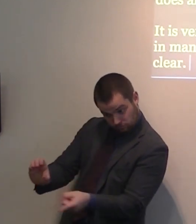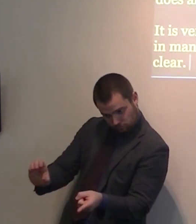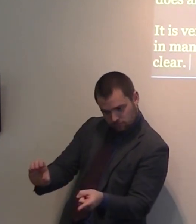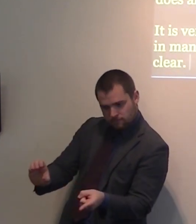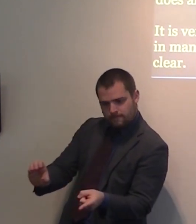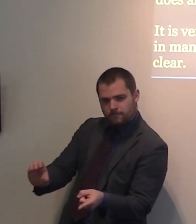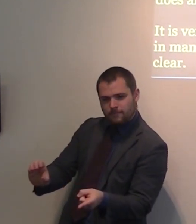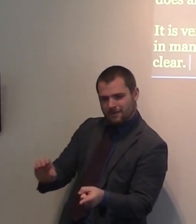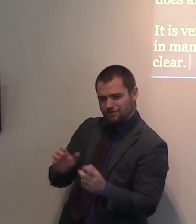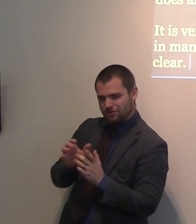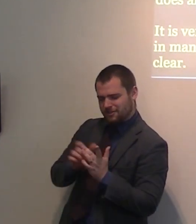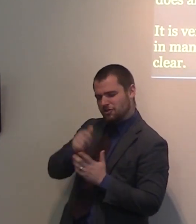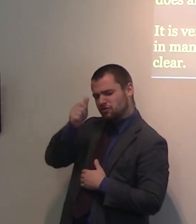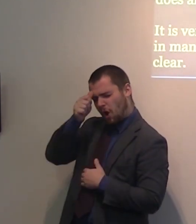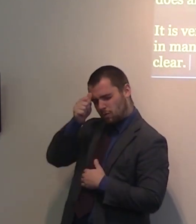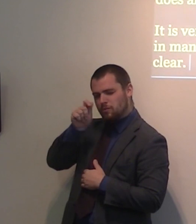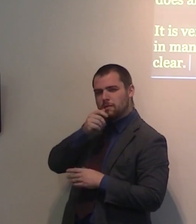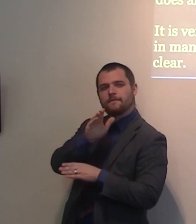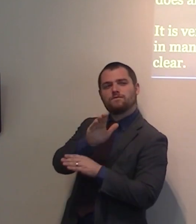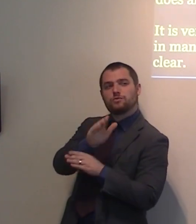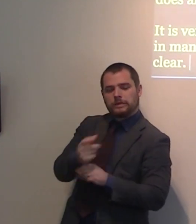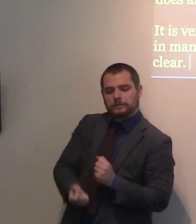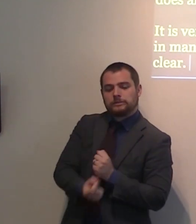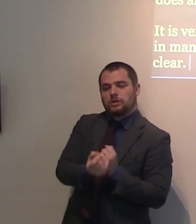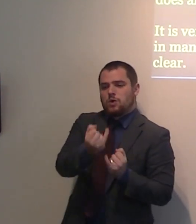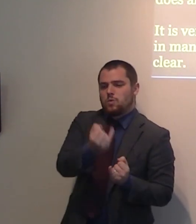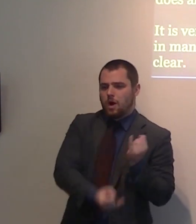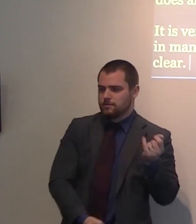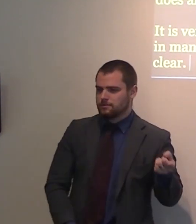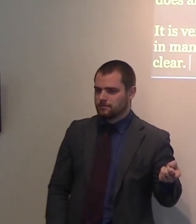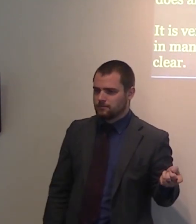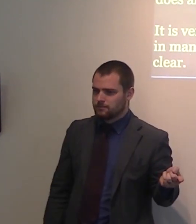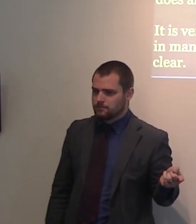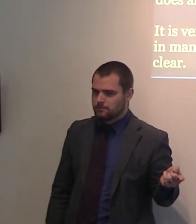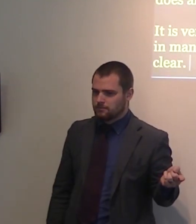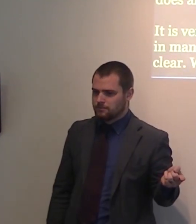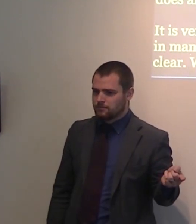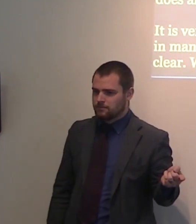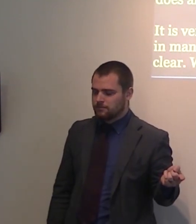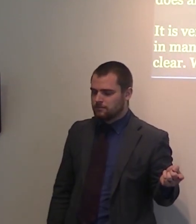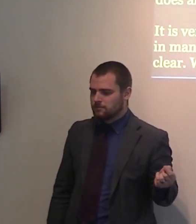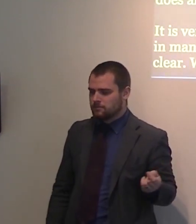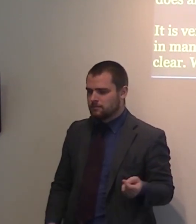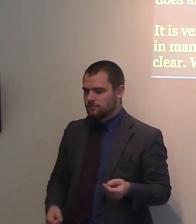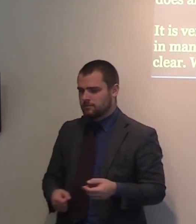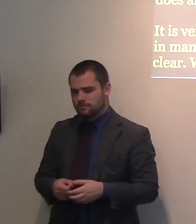and I'm sure most of you here will agree with that, what was unheard just a few years ago